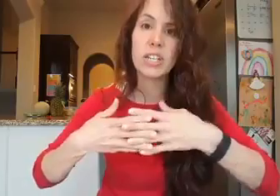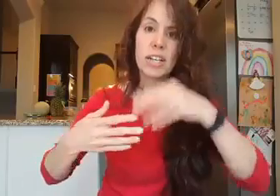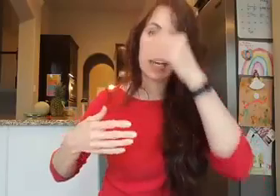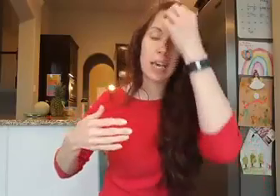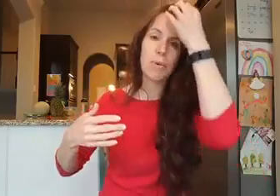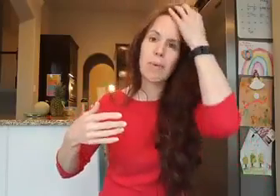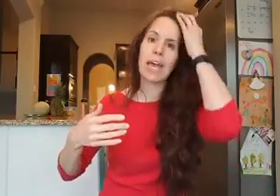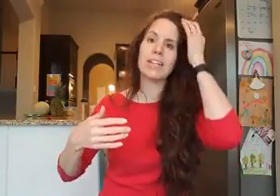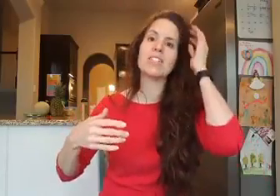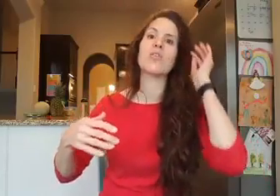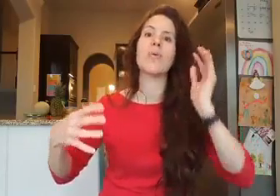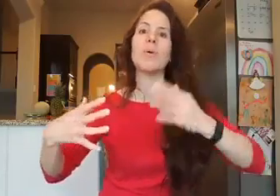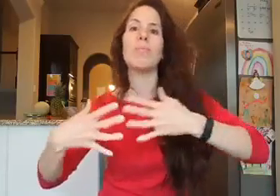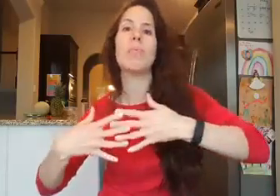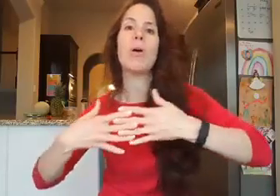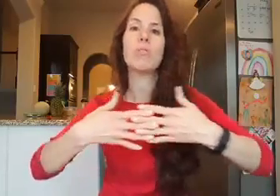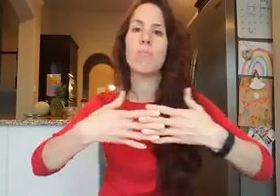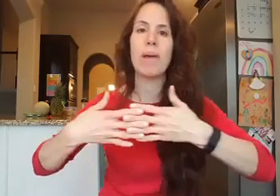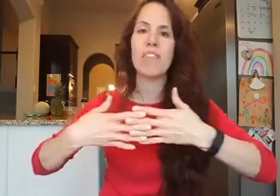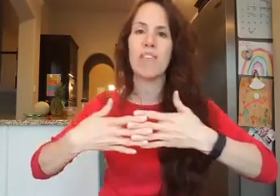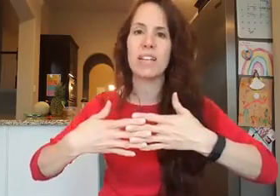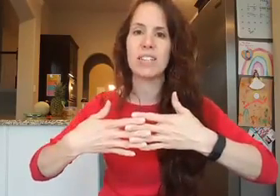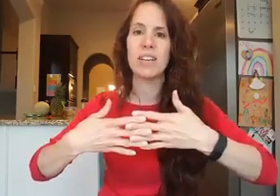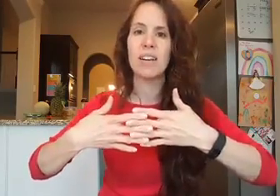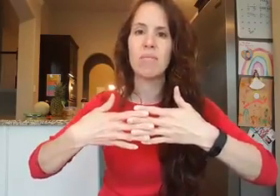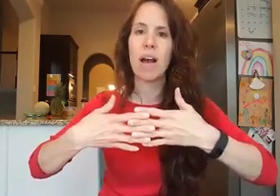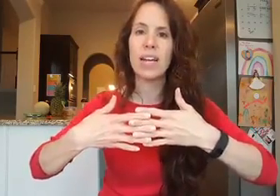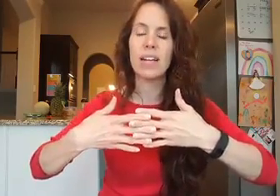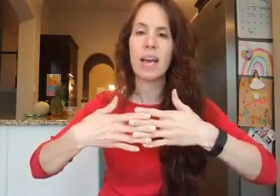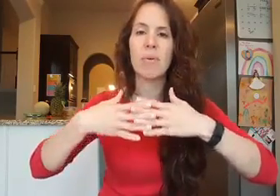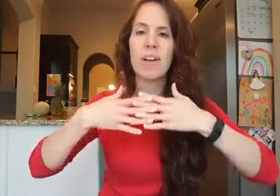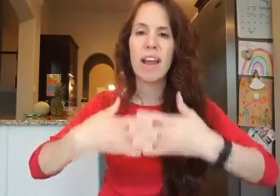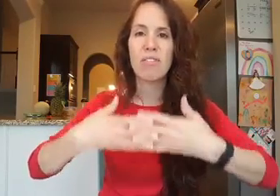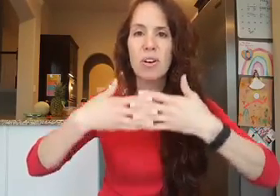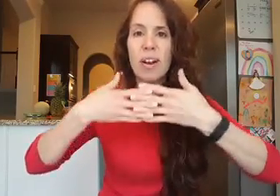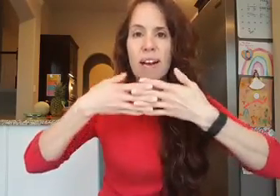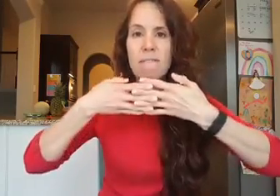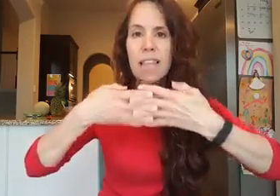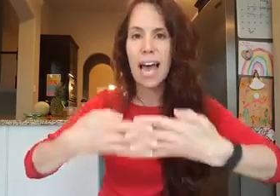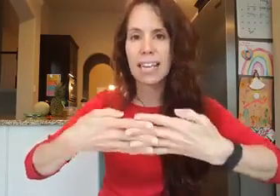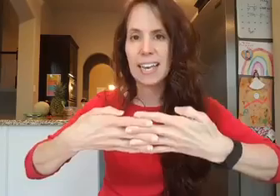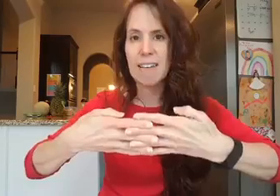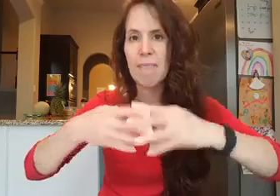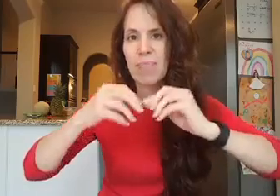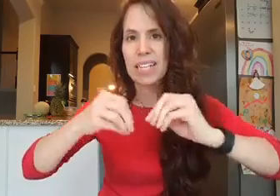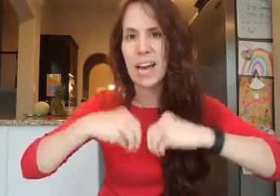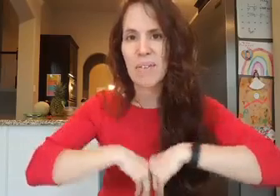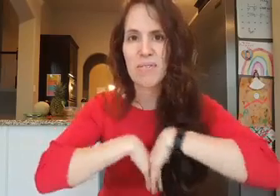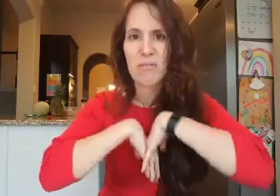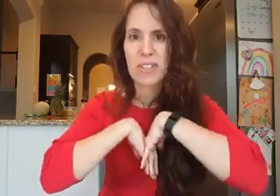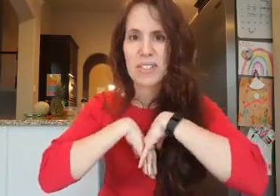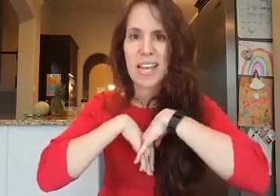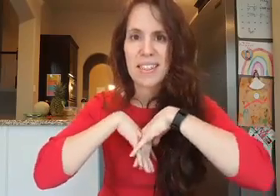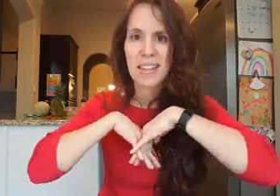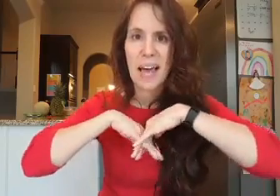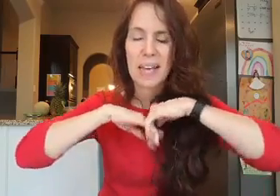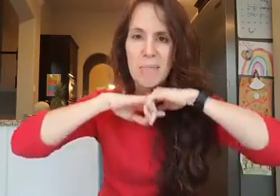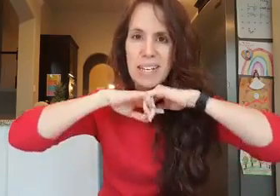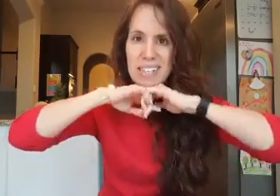can be made so that we both benefit, right? And we're never lacking. That's how he fulfills the lacking places